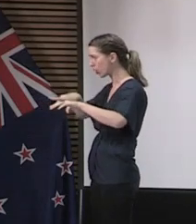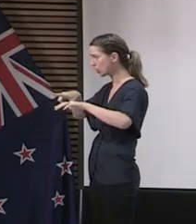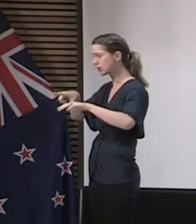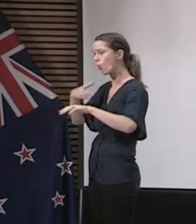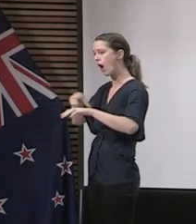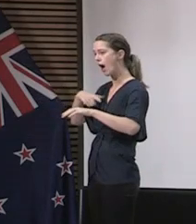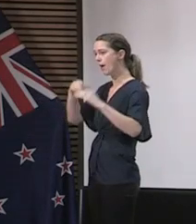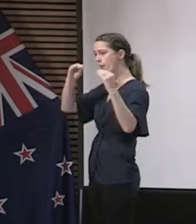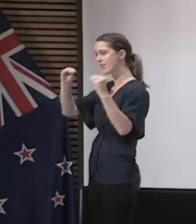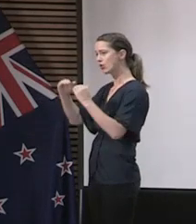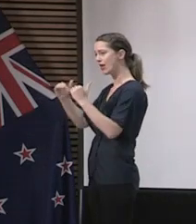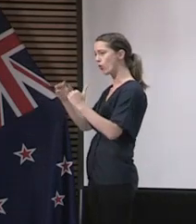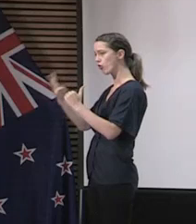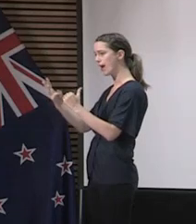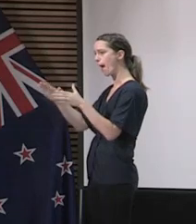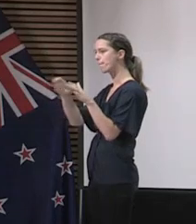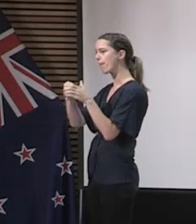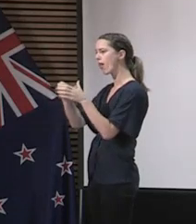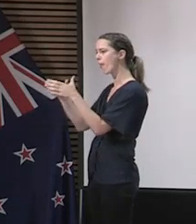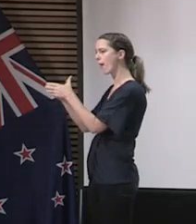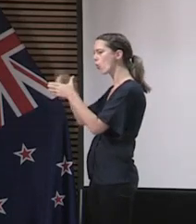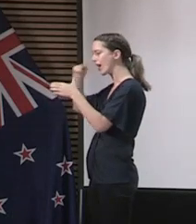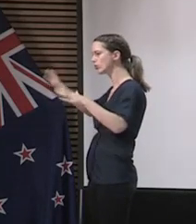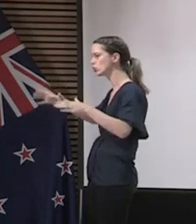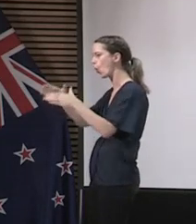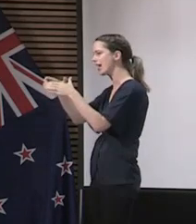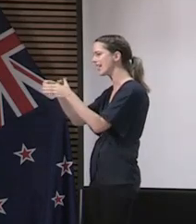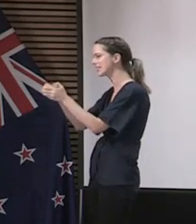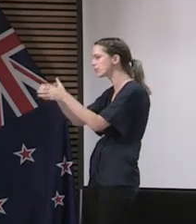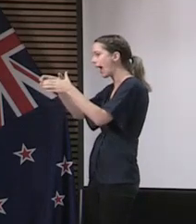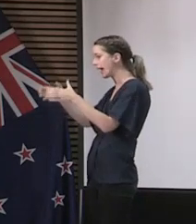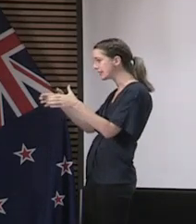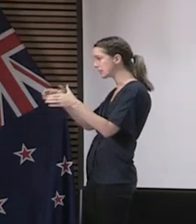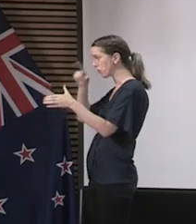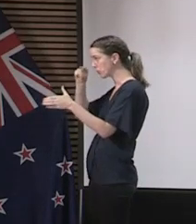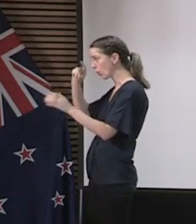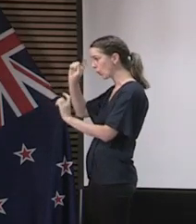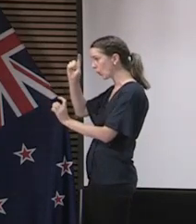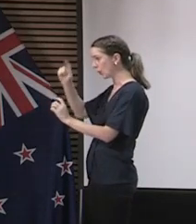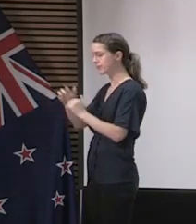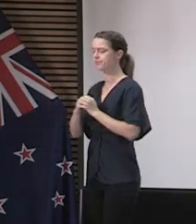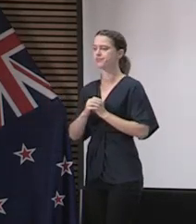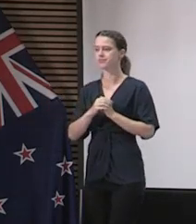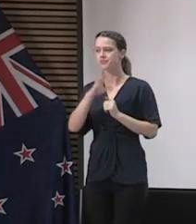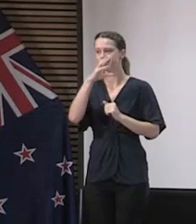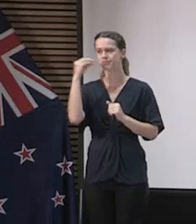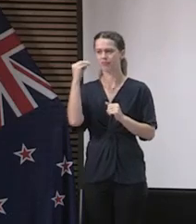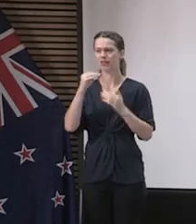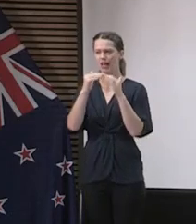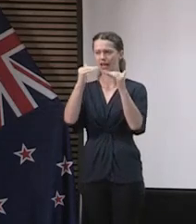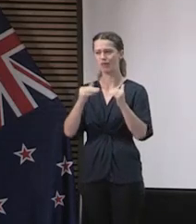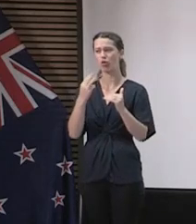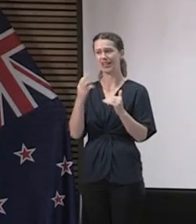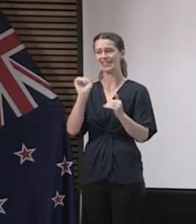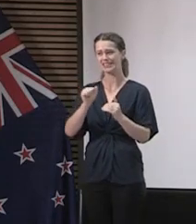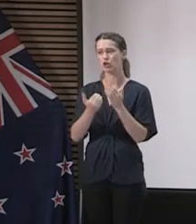And this is why I cannot emphasise this enough. With Level 3, there are new risks. People are going back into their